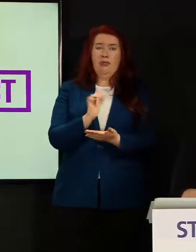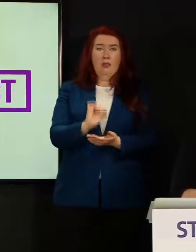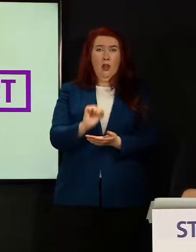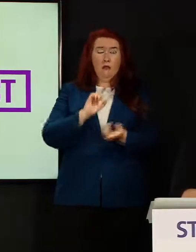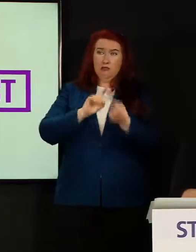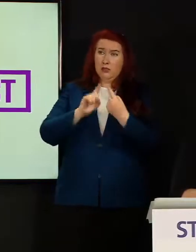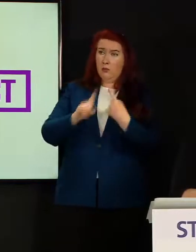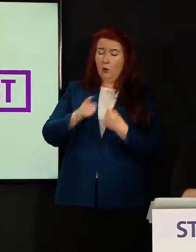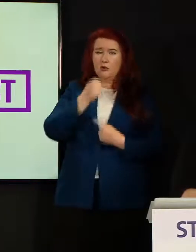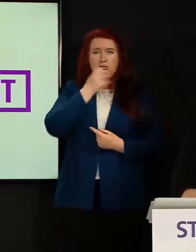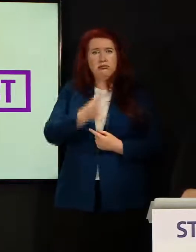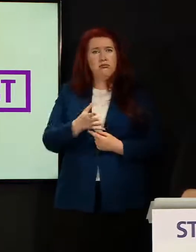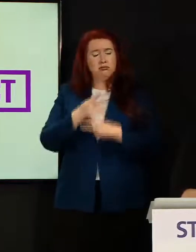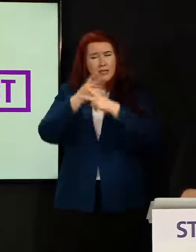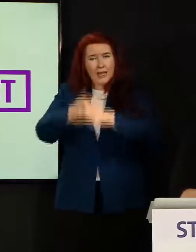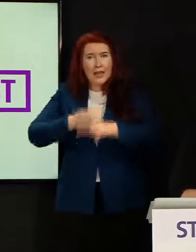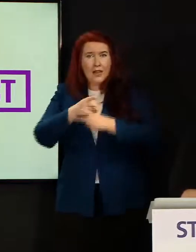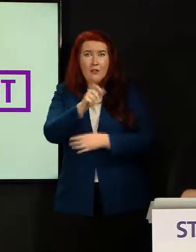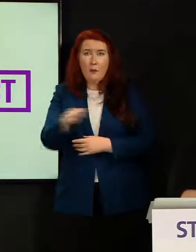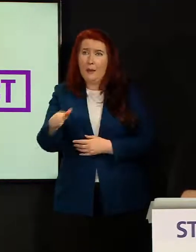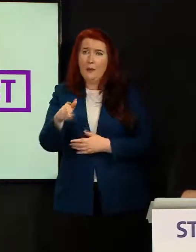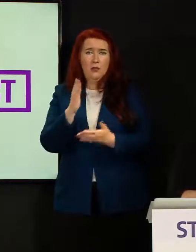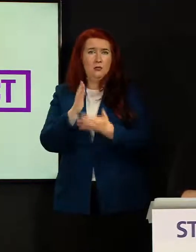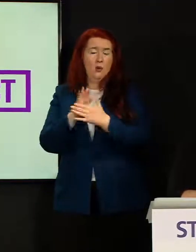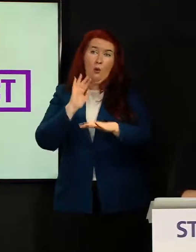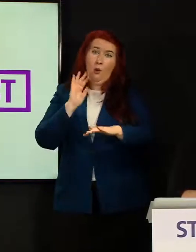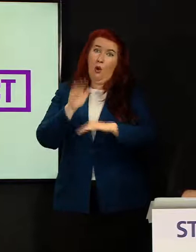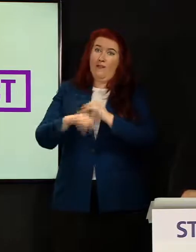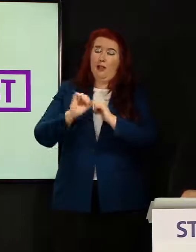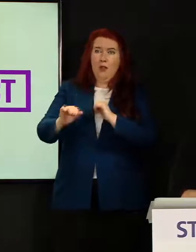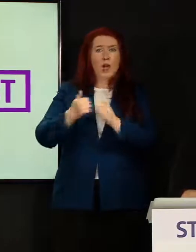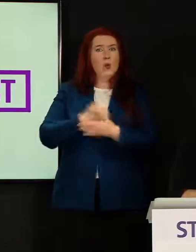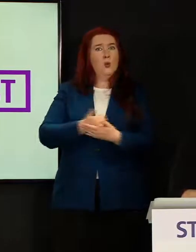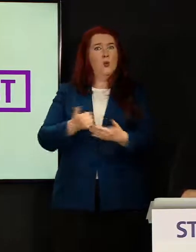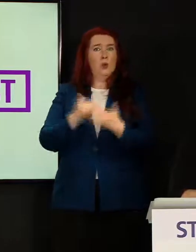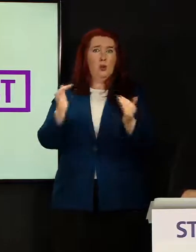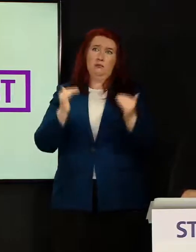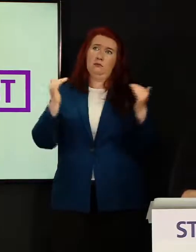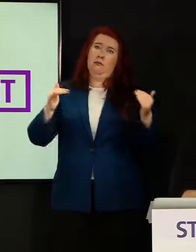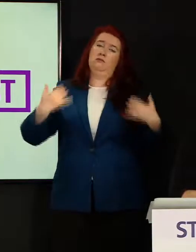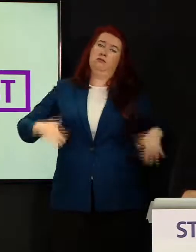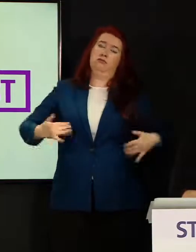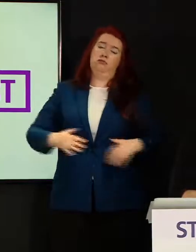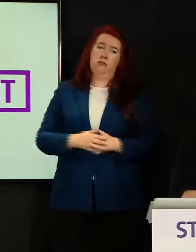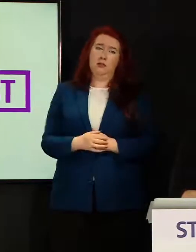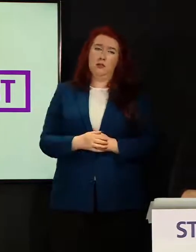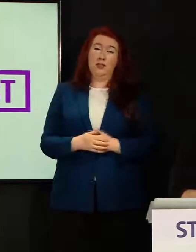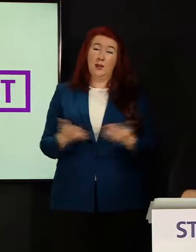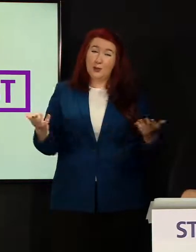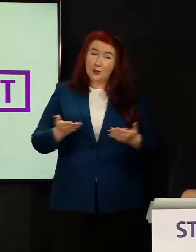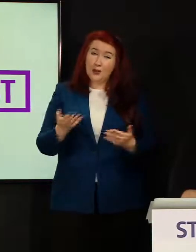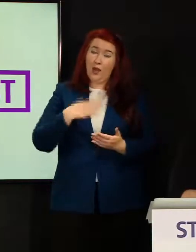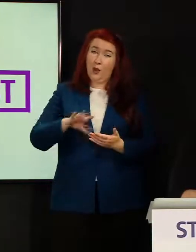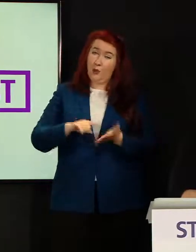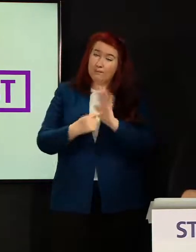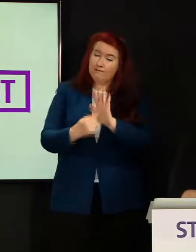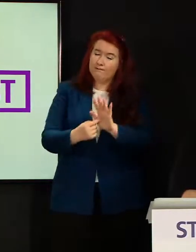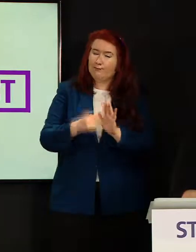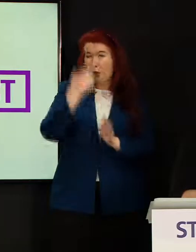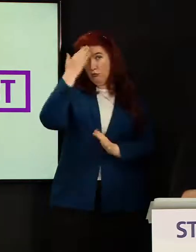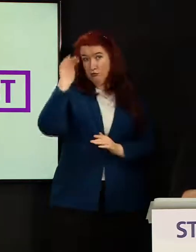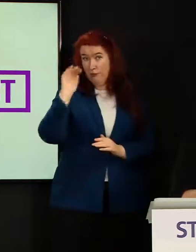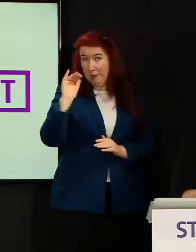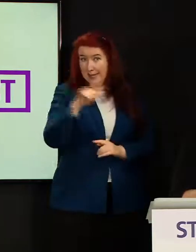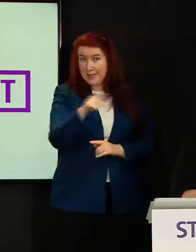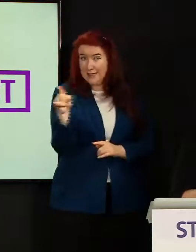for people above and beyond what we would normally have expected. Today, I would like to highlight and remind people that